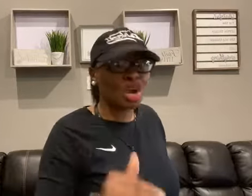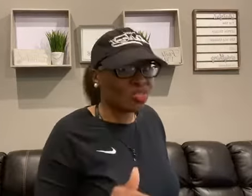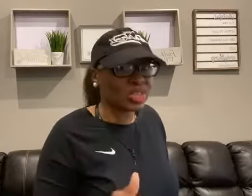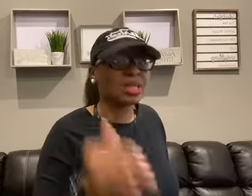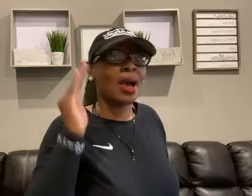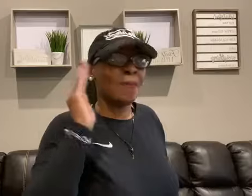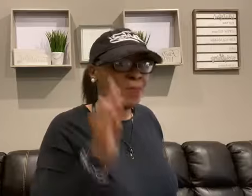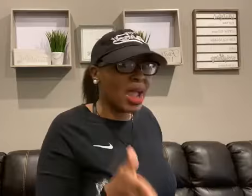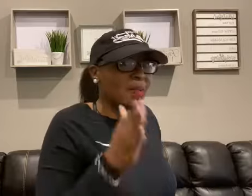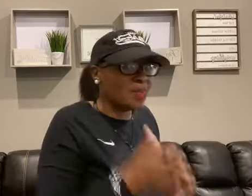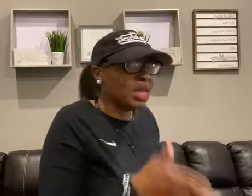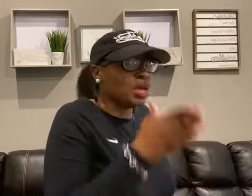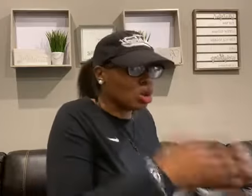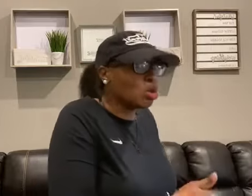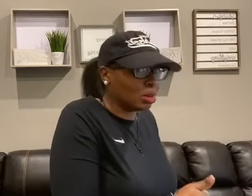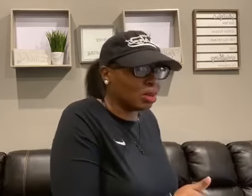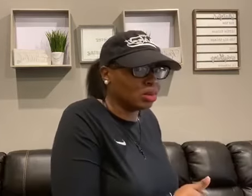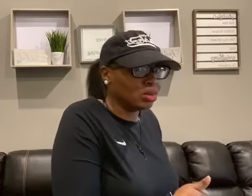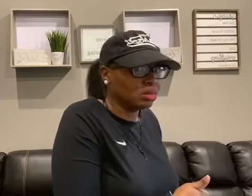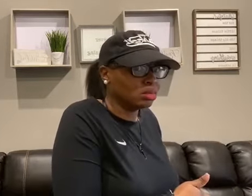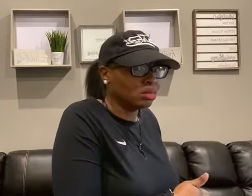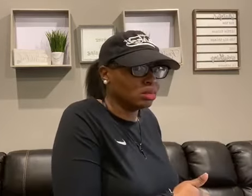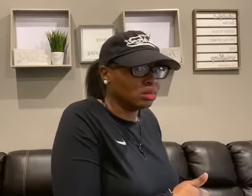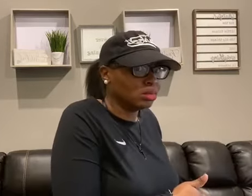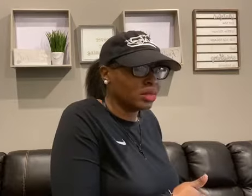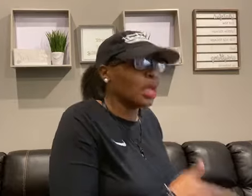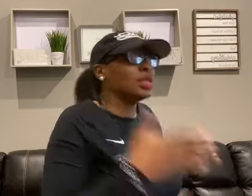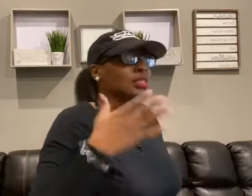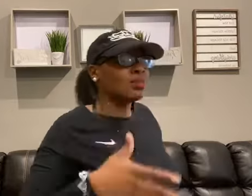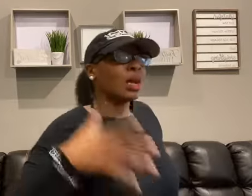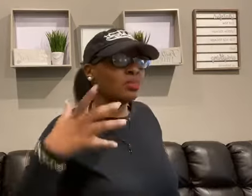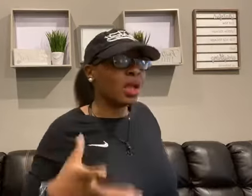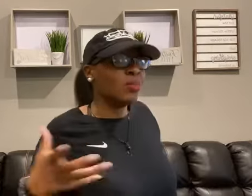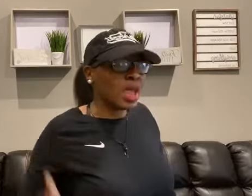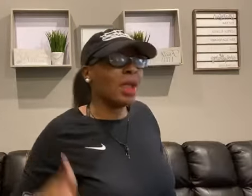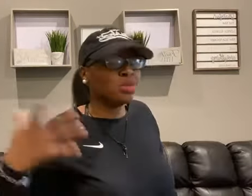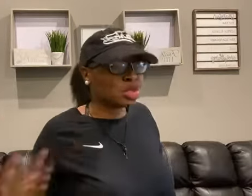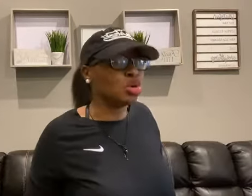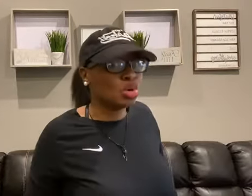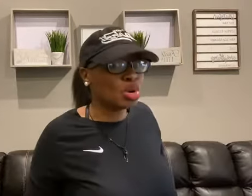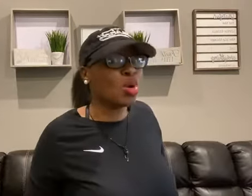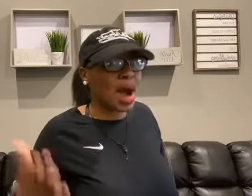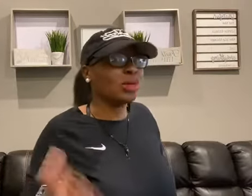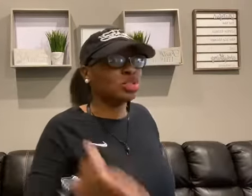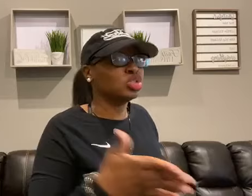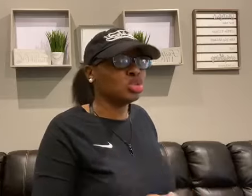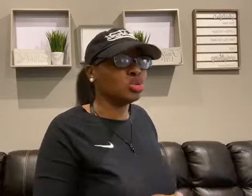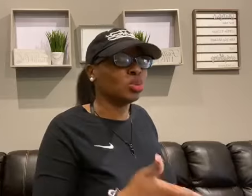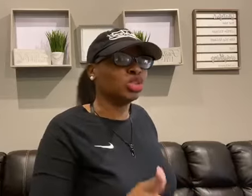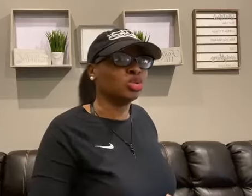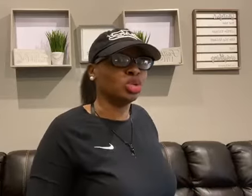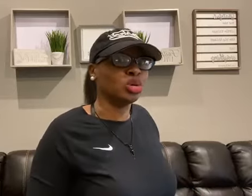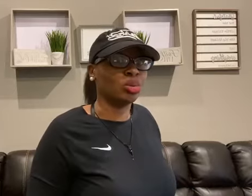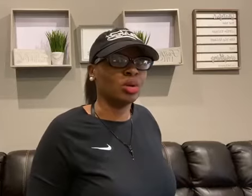service may be Googleable. Somebody may be able to Google how to do what you do,